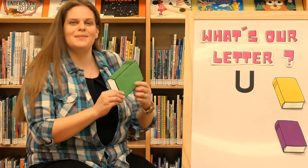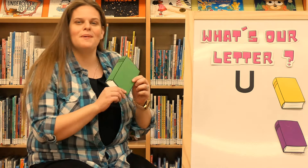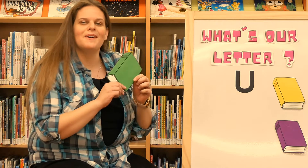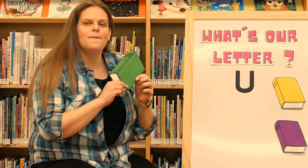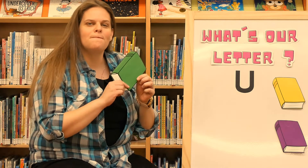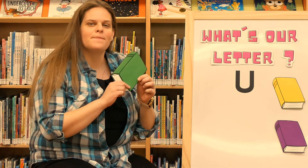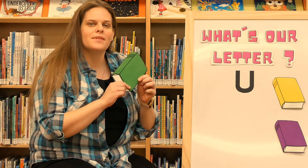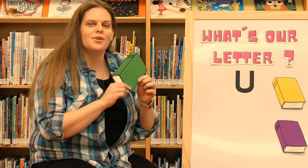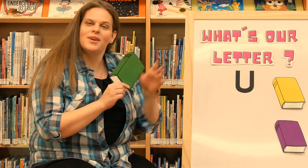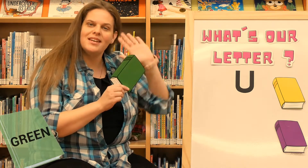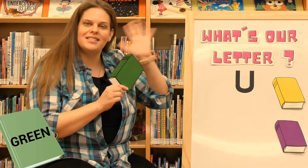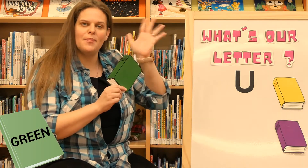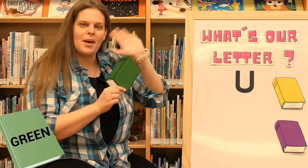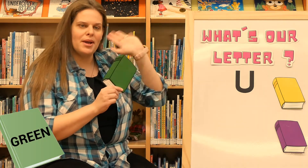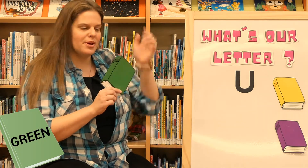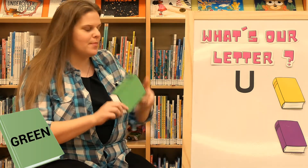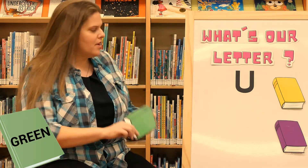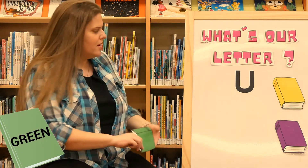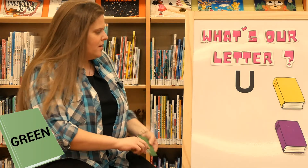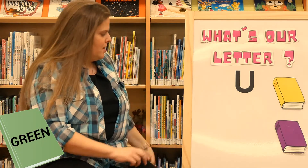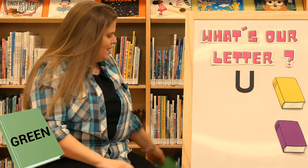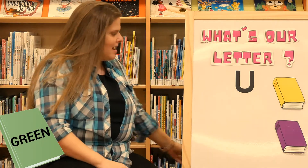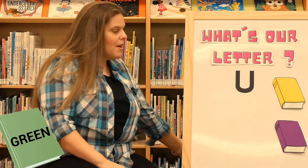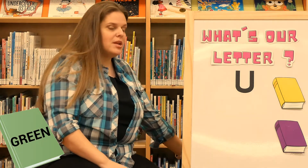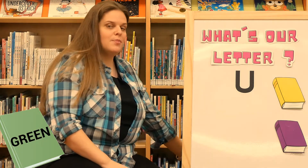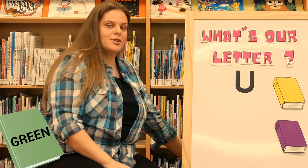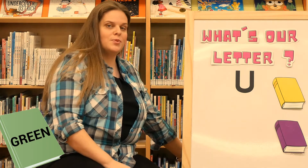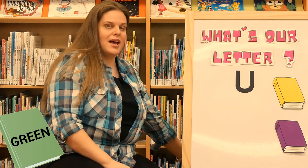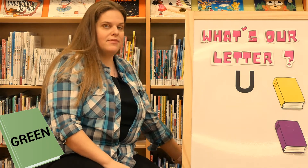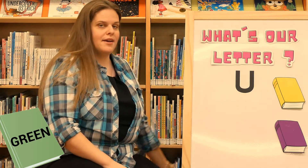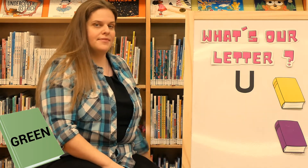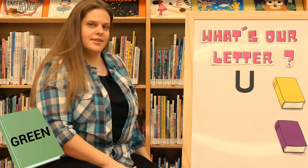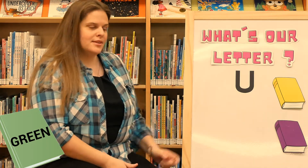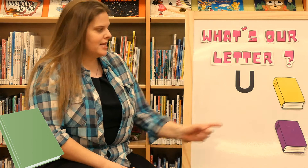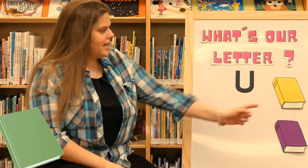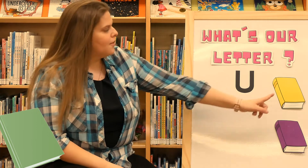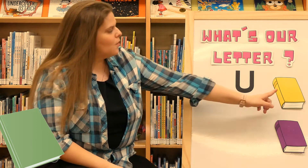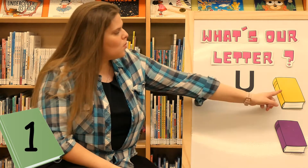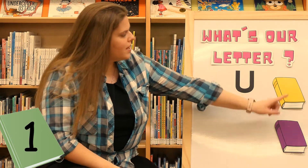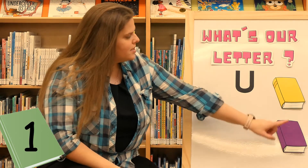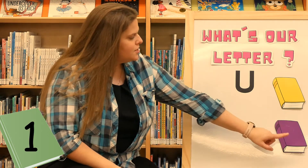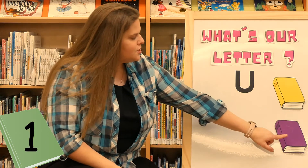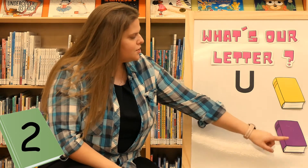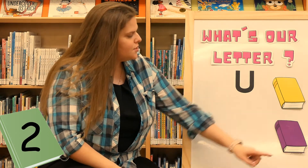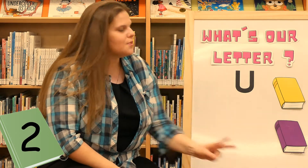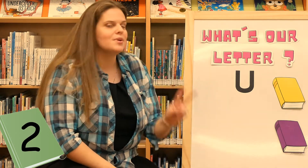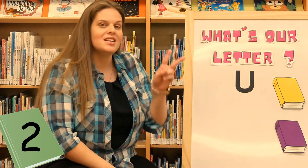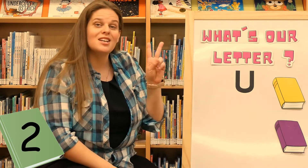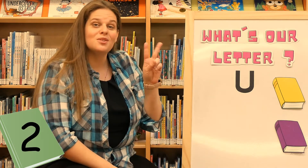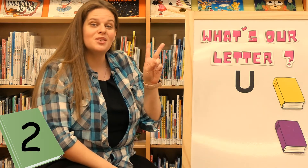book? Green. Say bye-bye green book. Now how many books do we have left? Let's count. One, two. Can you guys show me